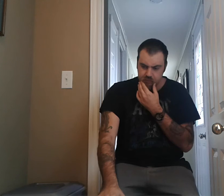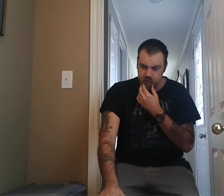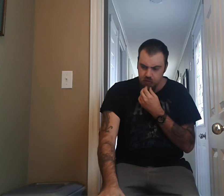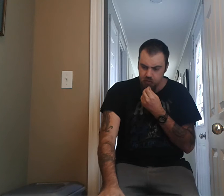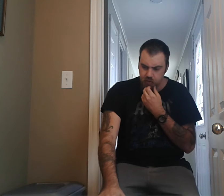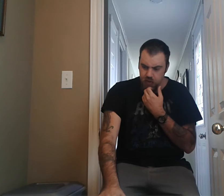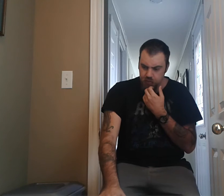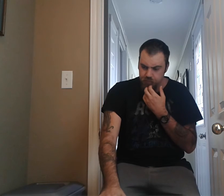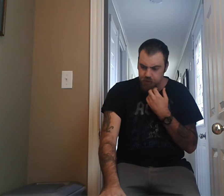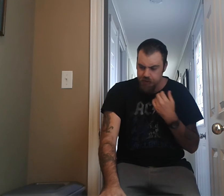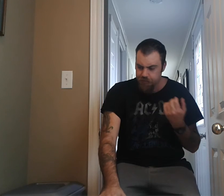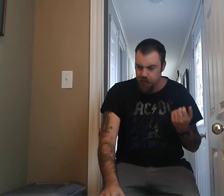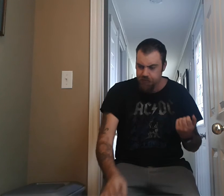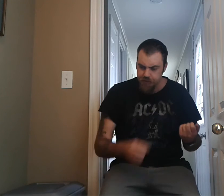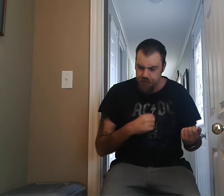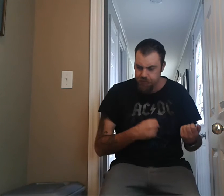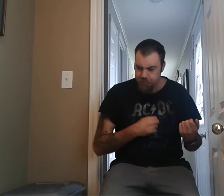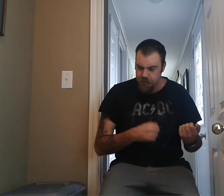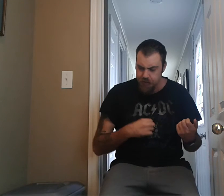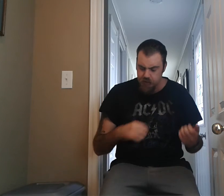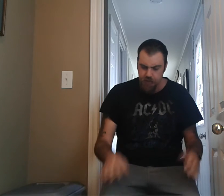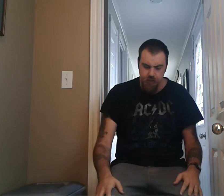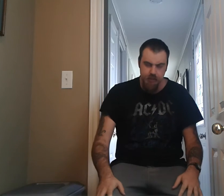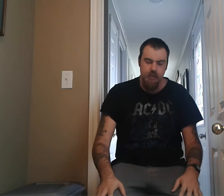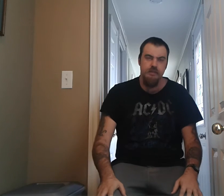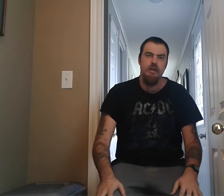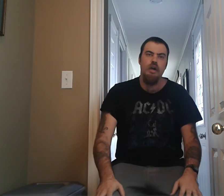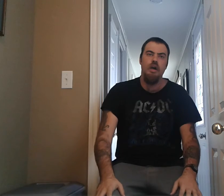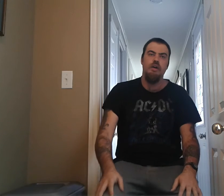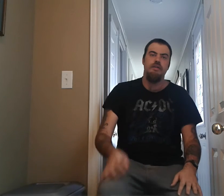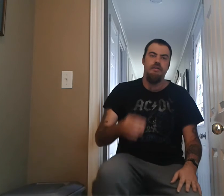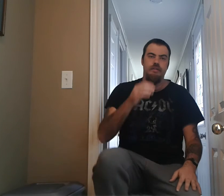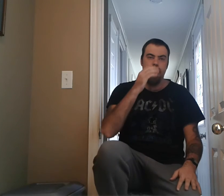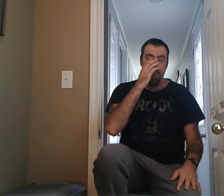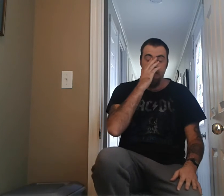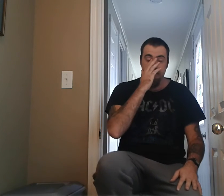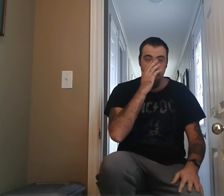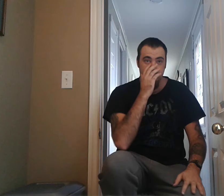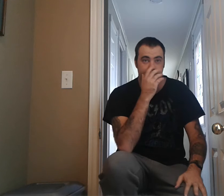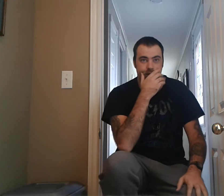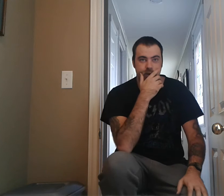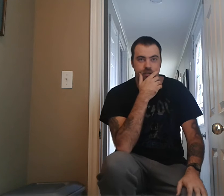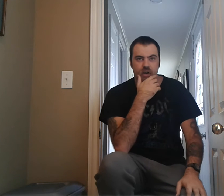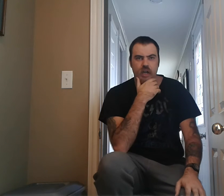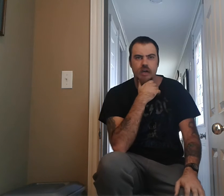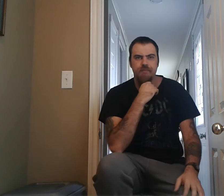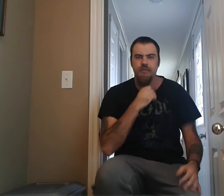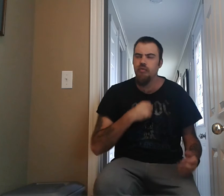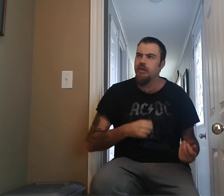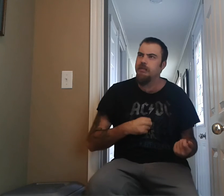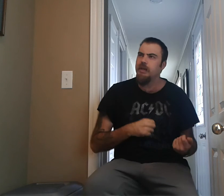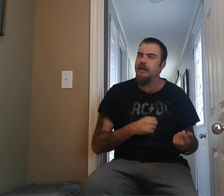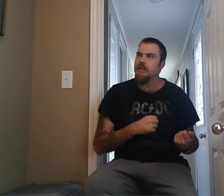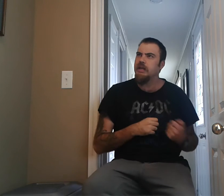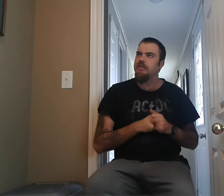you know, when Randy Bachman's playing, you playing the guitar, he sings Lee Vunkos on this song, um, when he's playing the guitar,